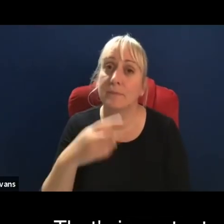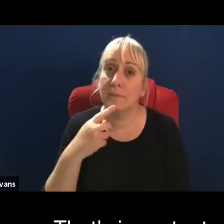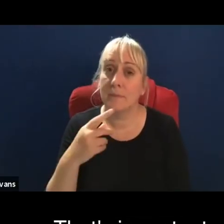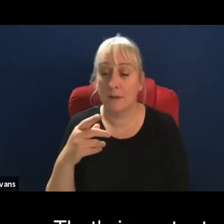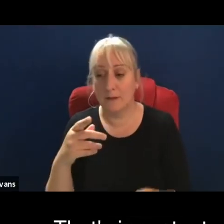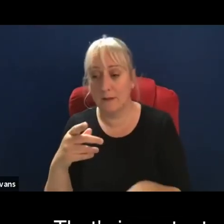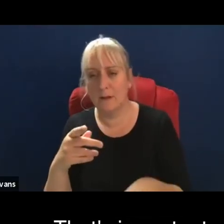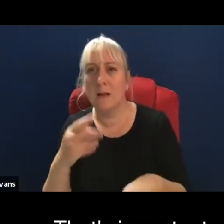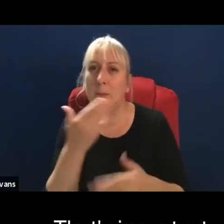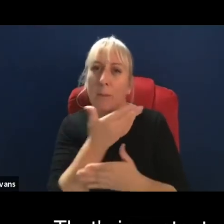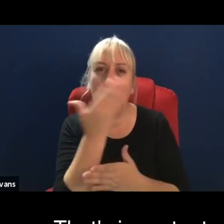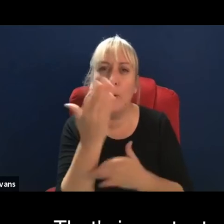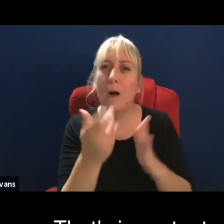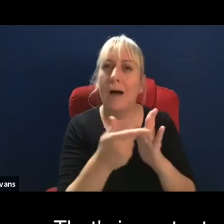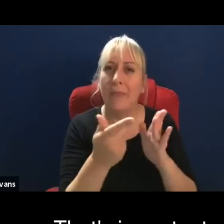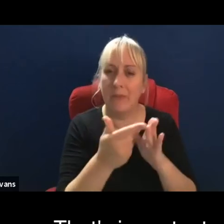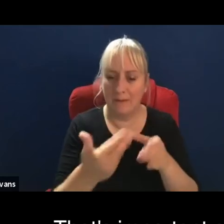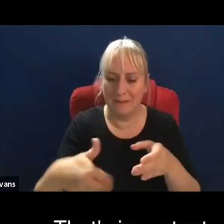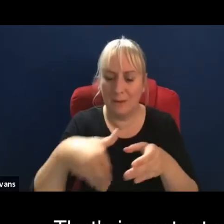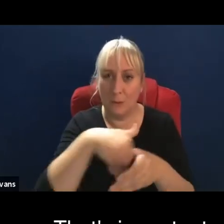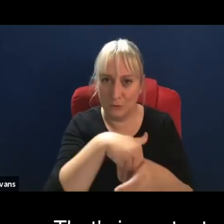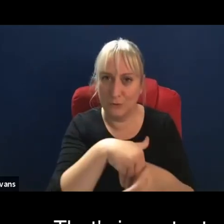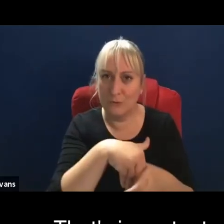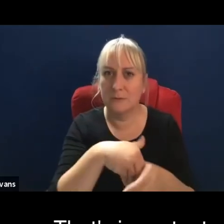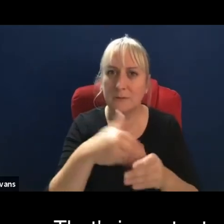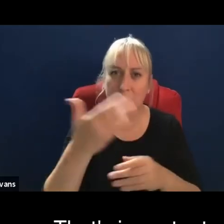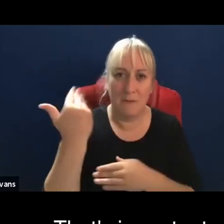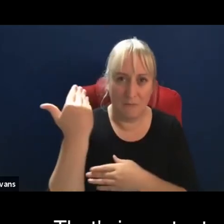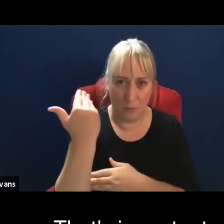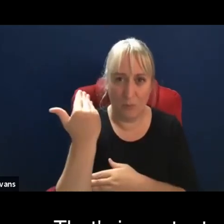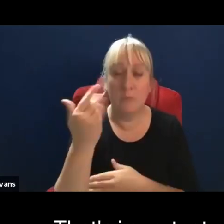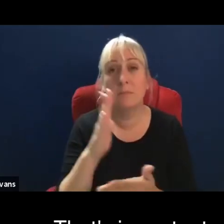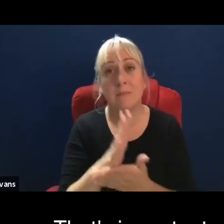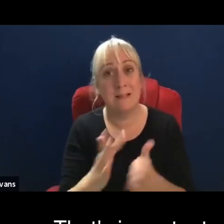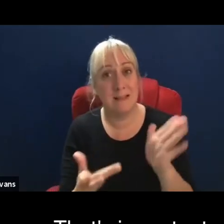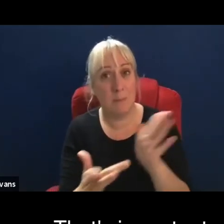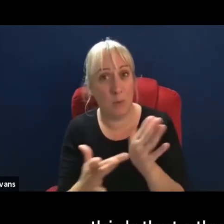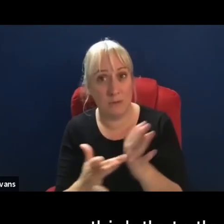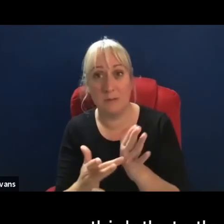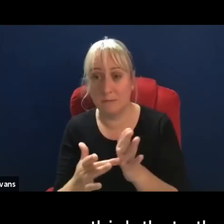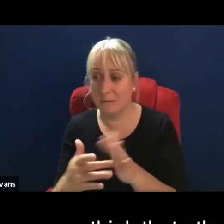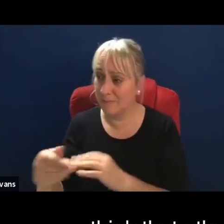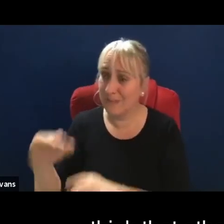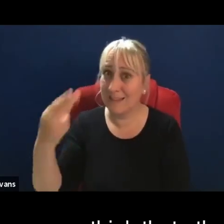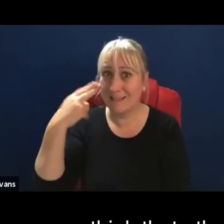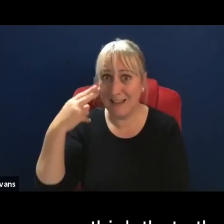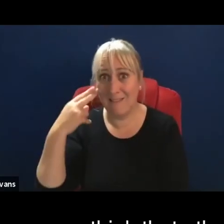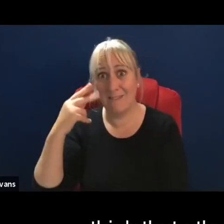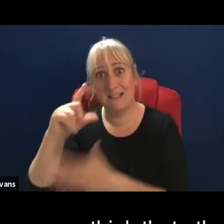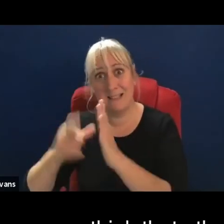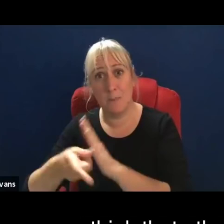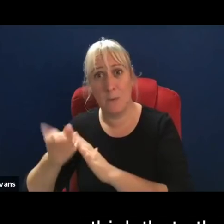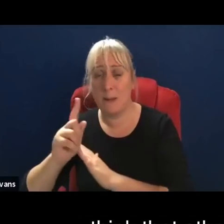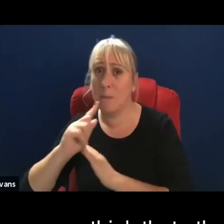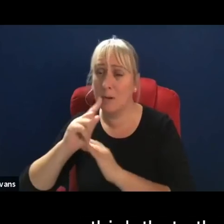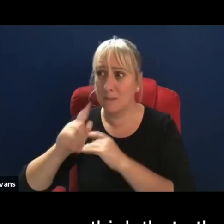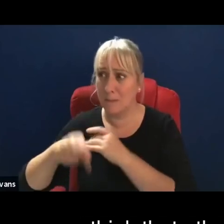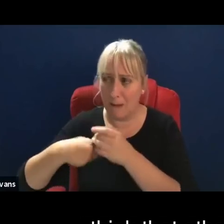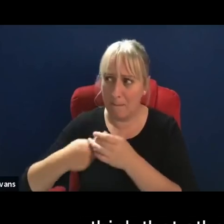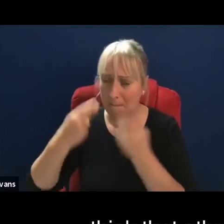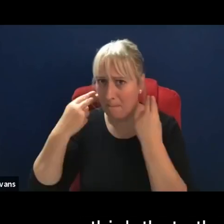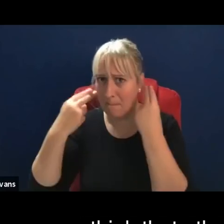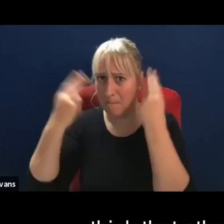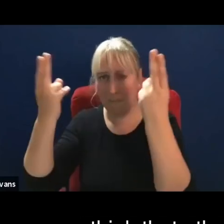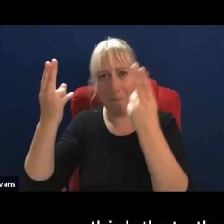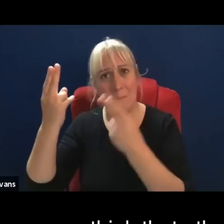the UN CRPD. That's important and that's because deaf and disabled people's activism. I think that othering,